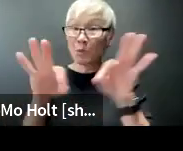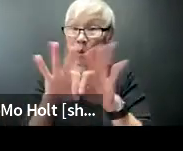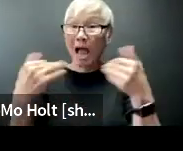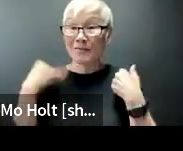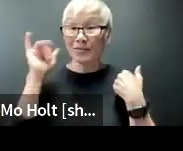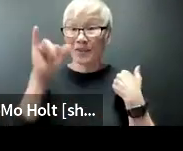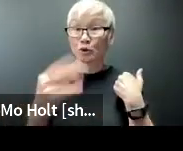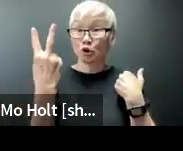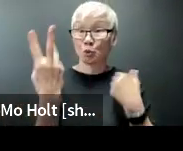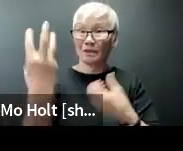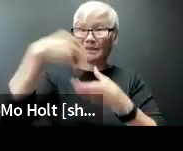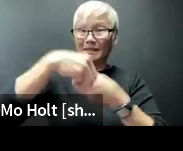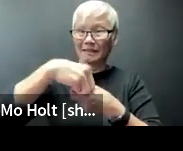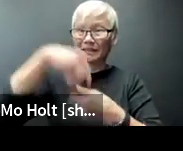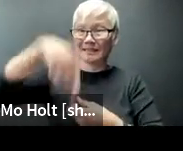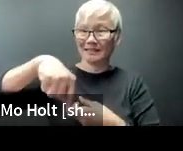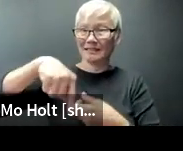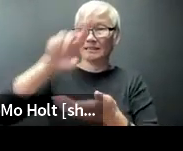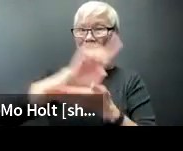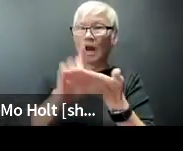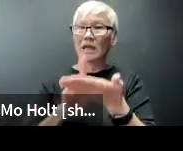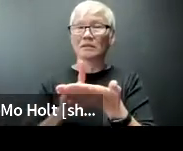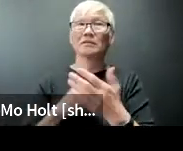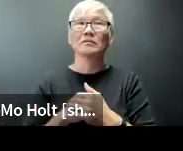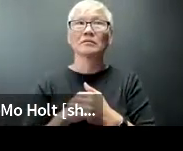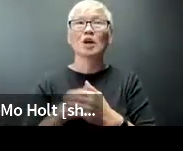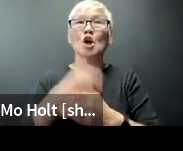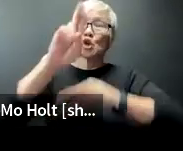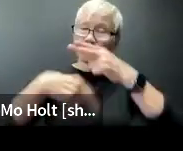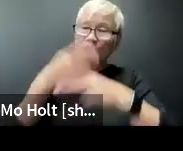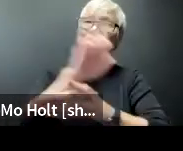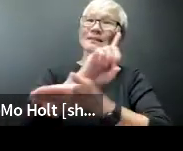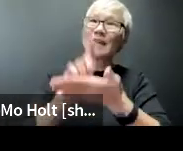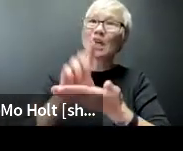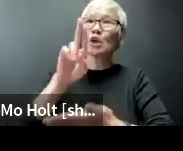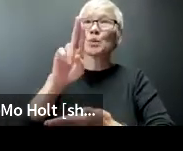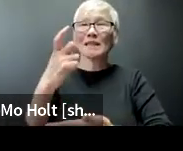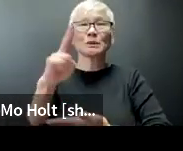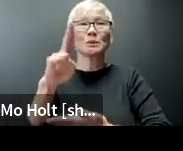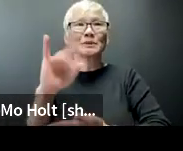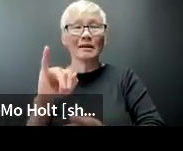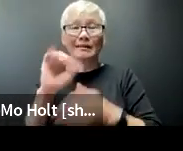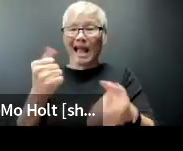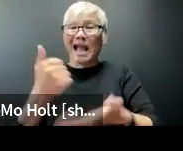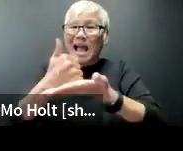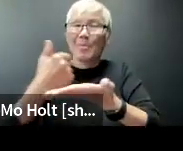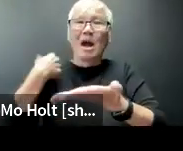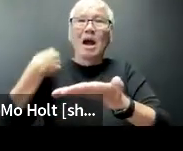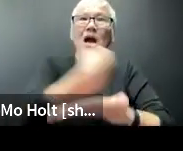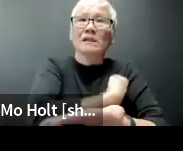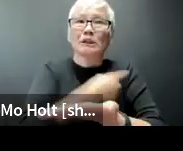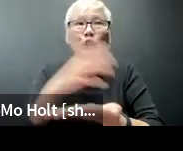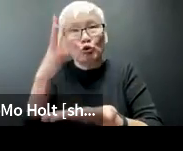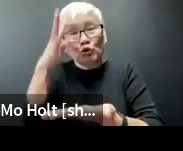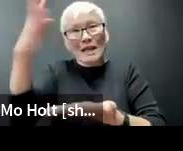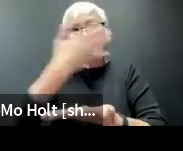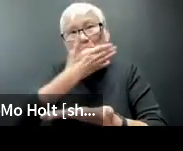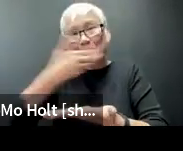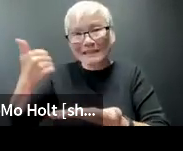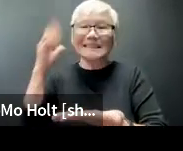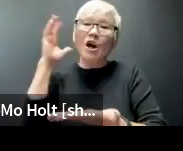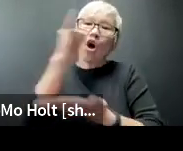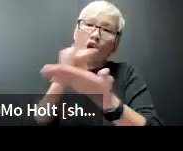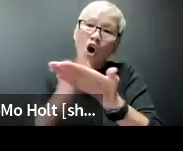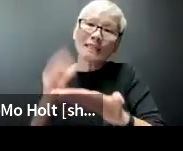Again, this is why it's crucial to have them both included in design. Universal design, UX,